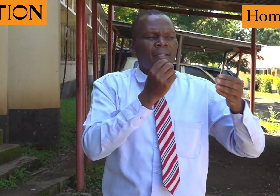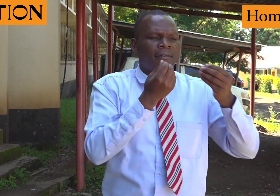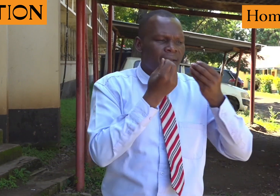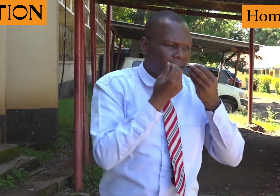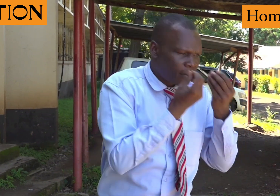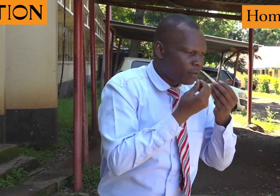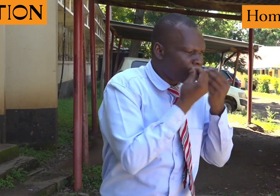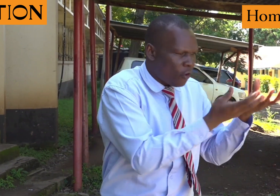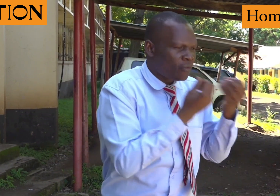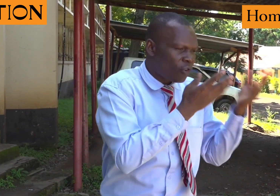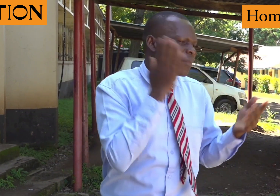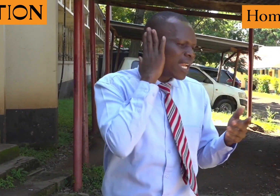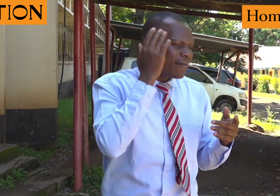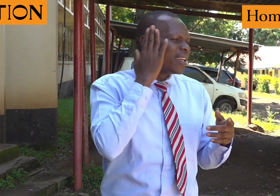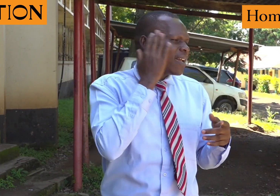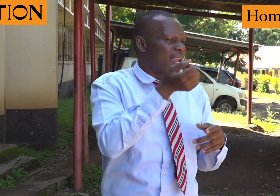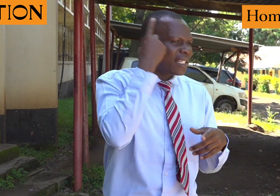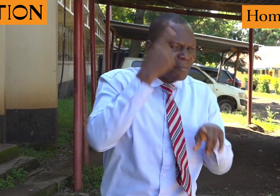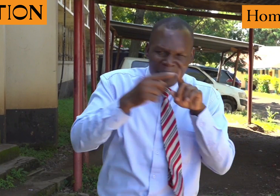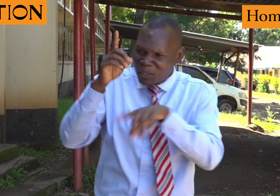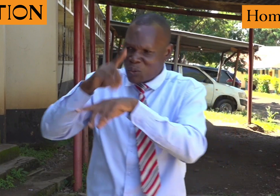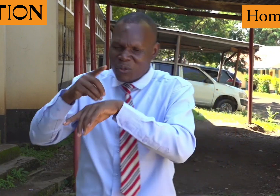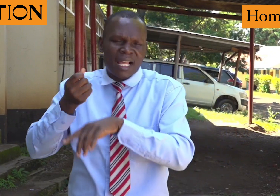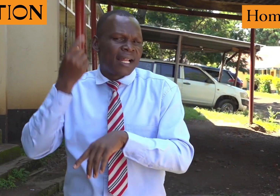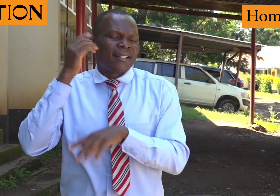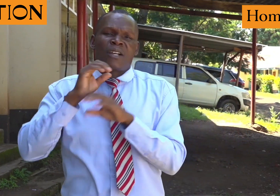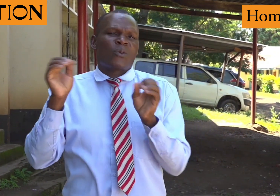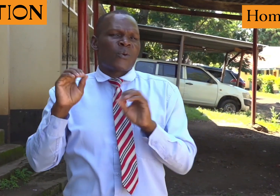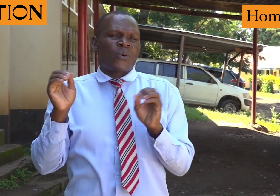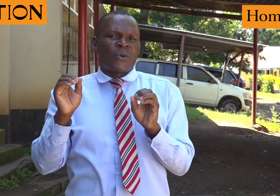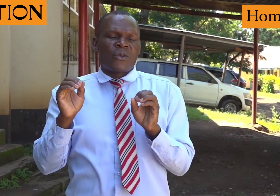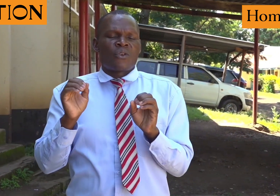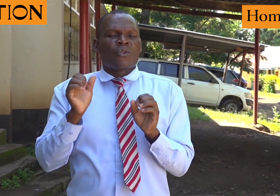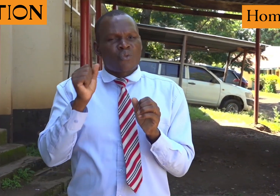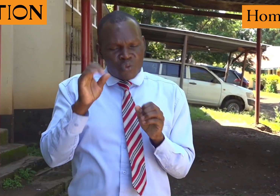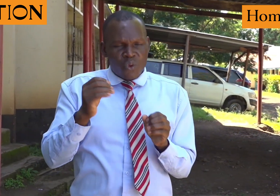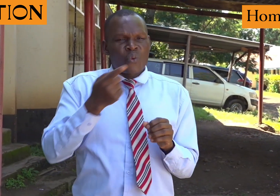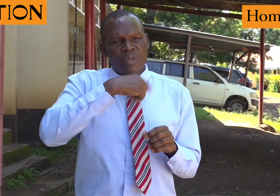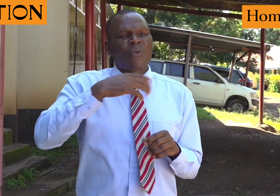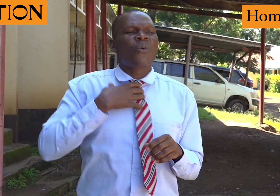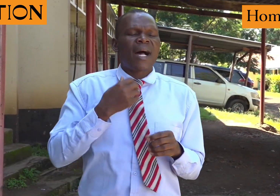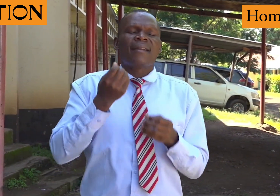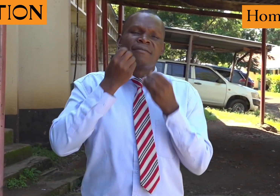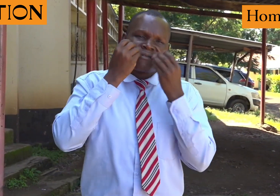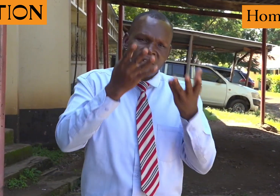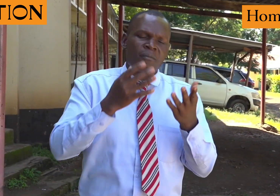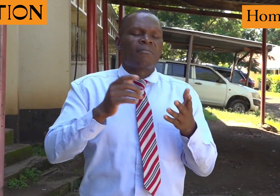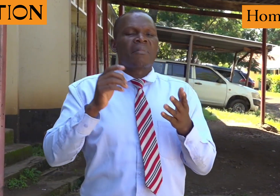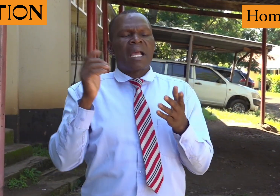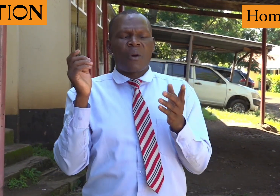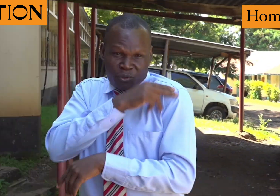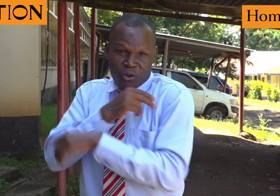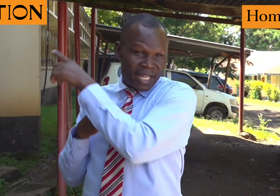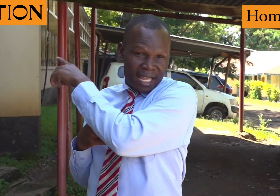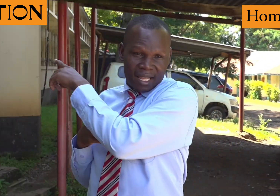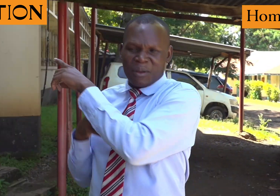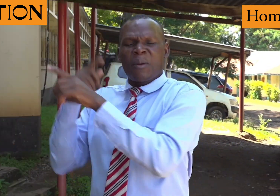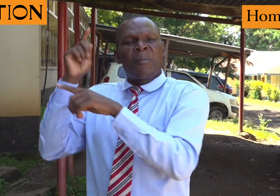If the interpreters are there in the hospital, it will be easier for them to access information, to understand. Now, like the county